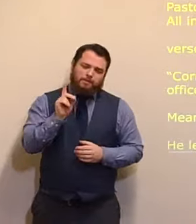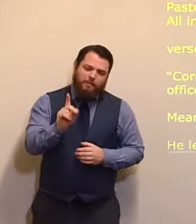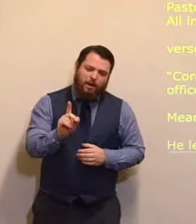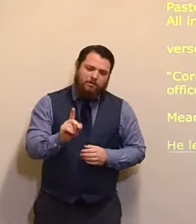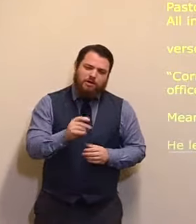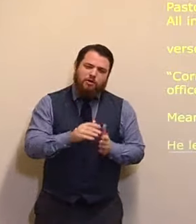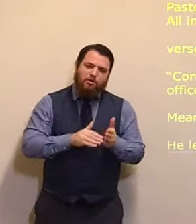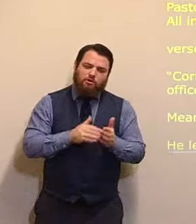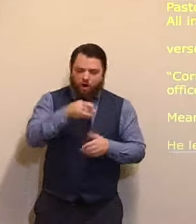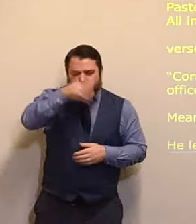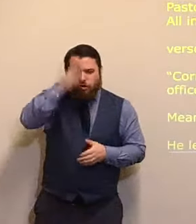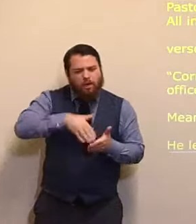is,